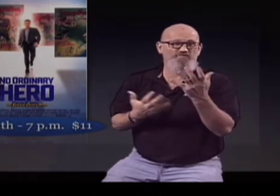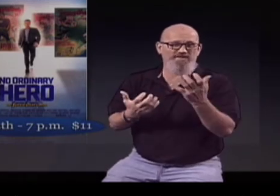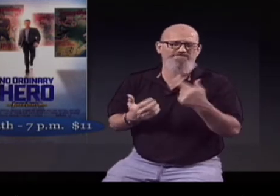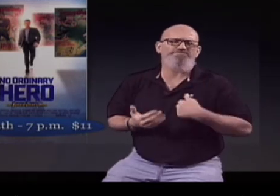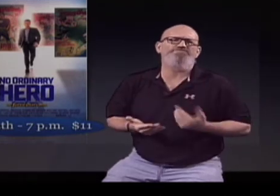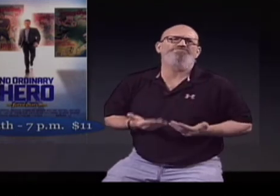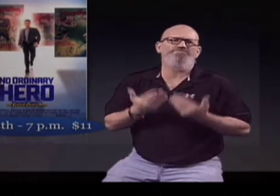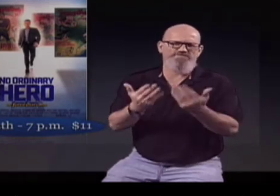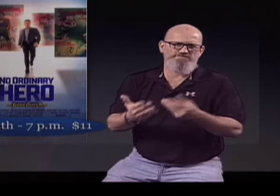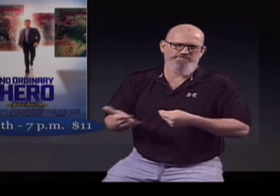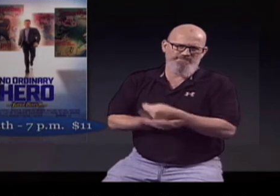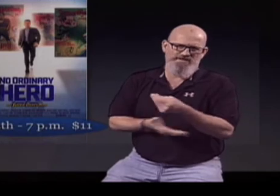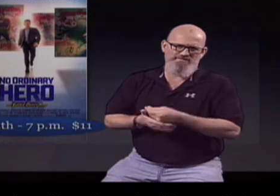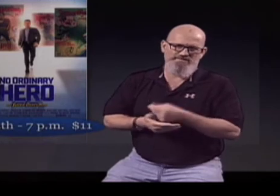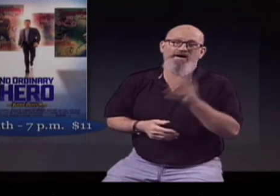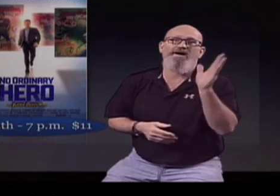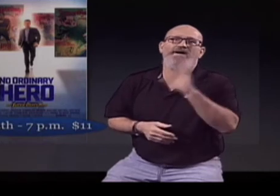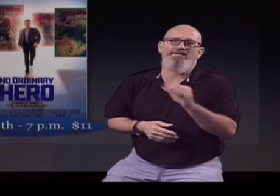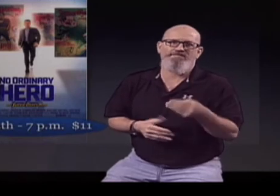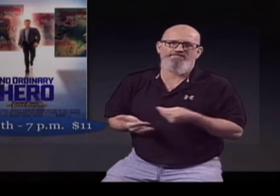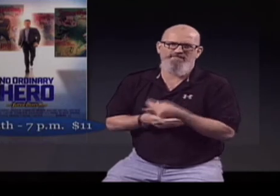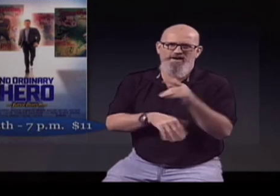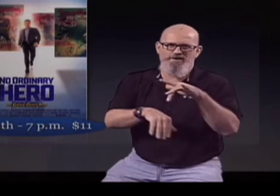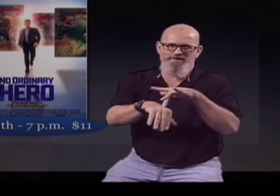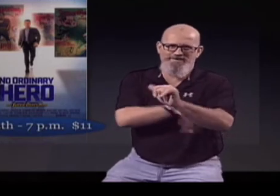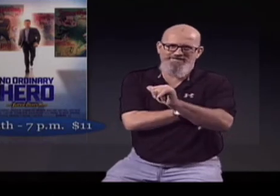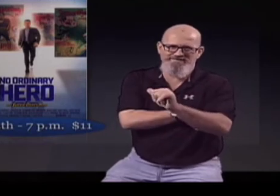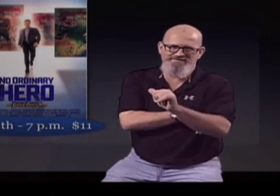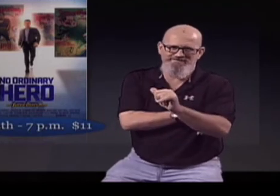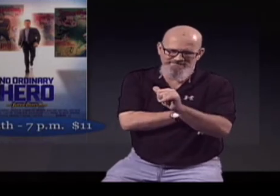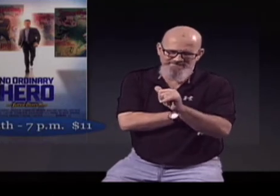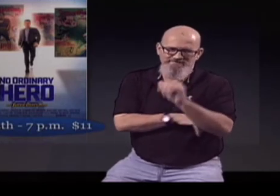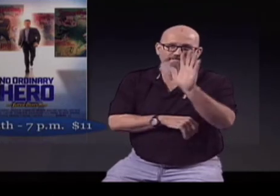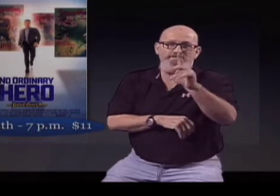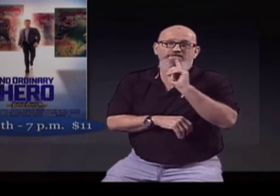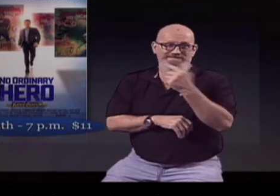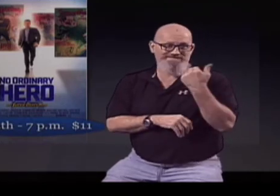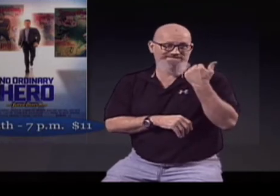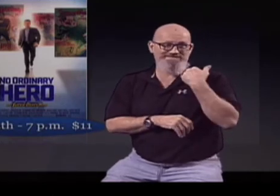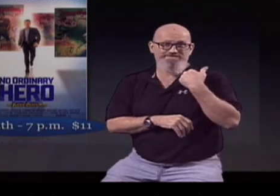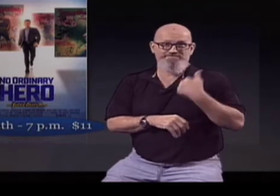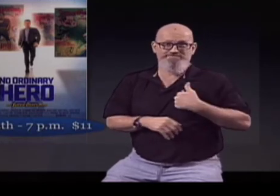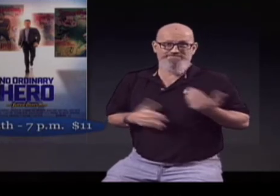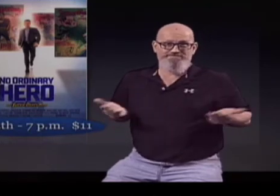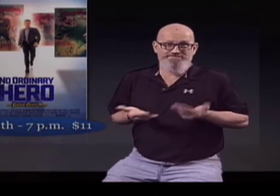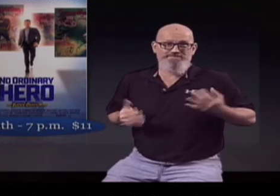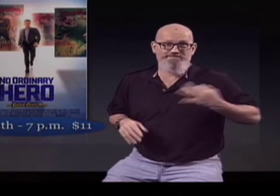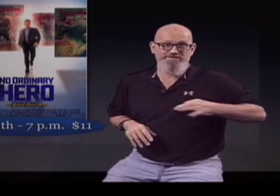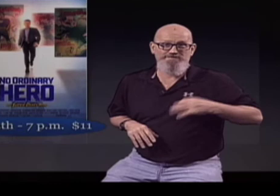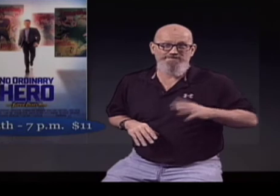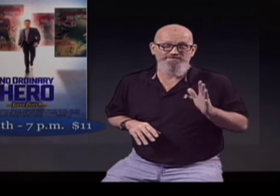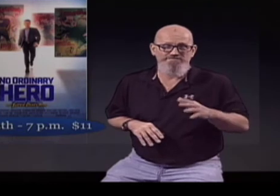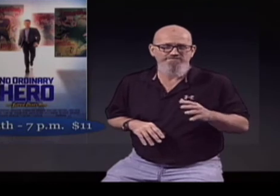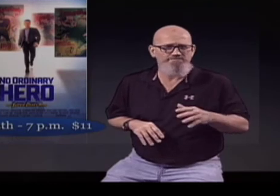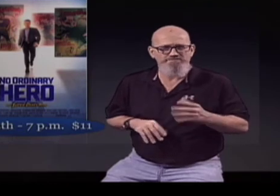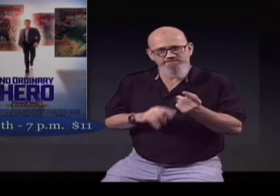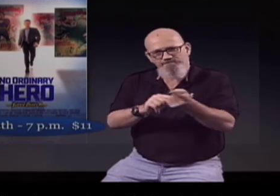canceled. So I suggest that you buy early. Now for example, here the Pittsburgh showing,